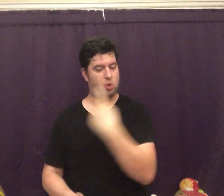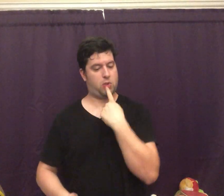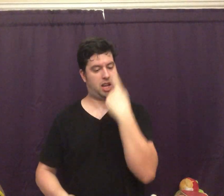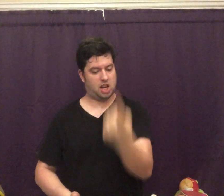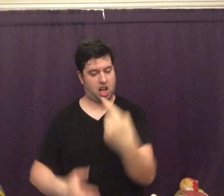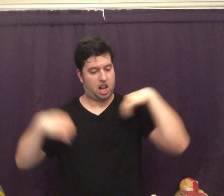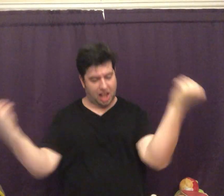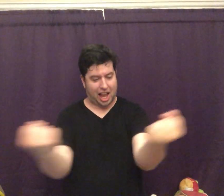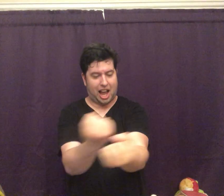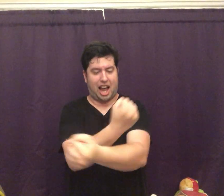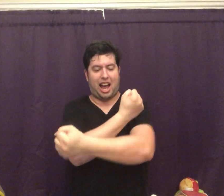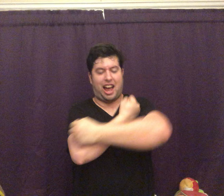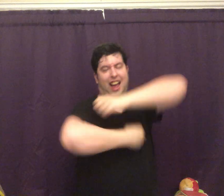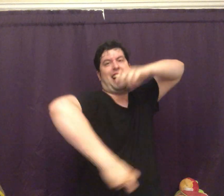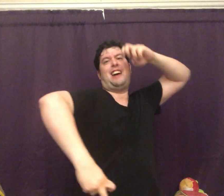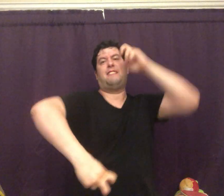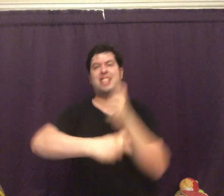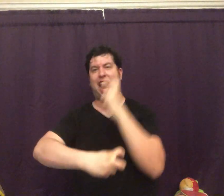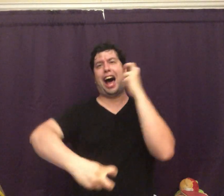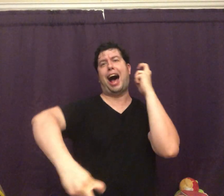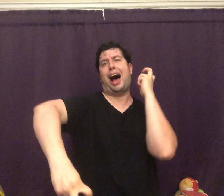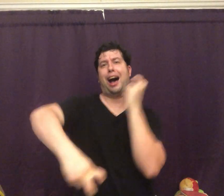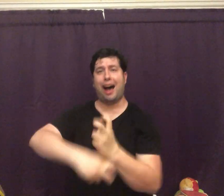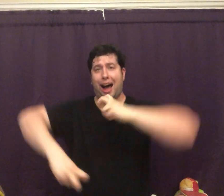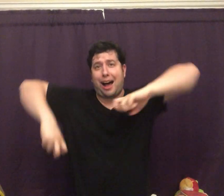we call love to. I'm